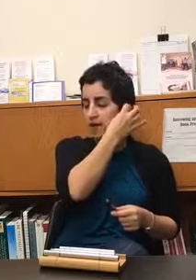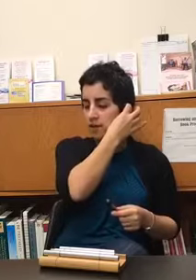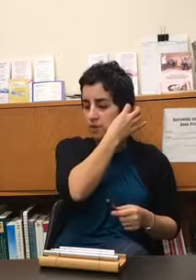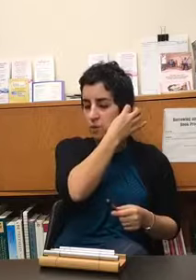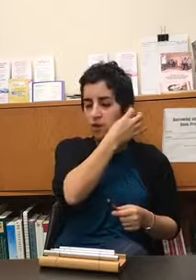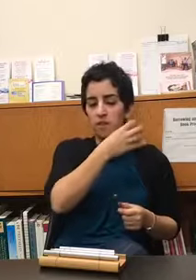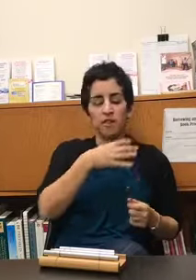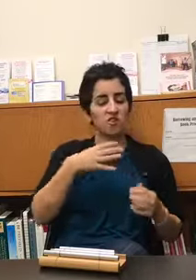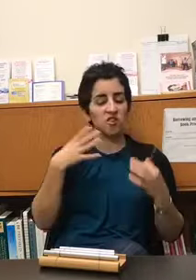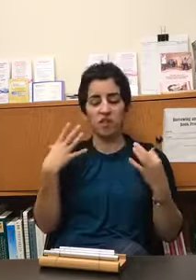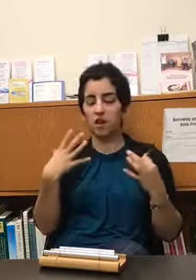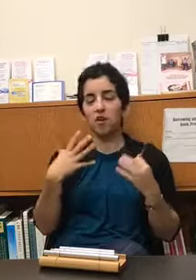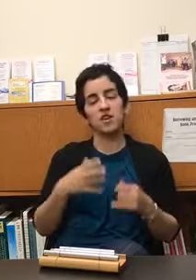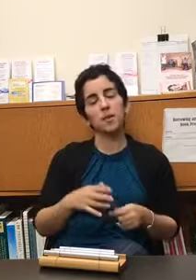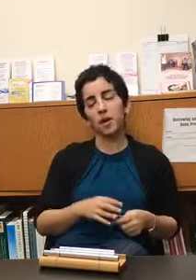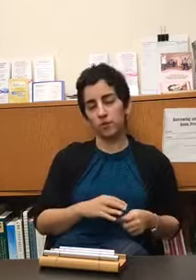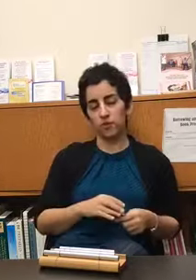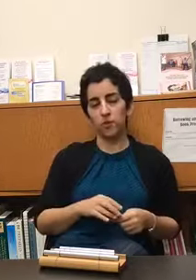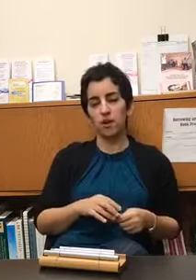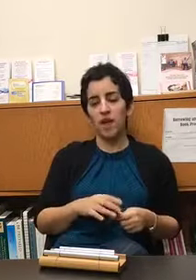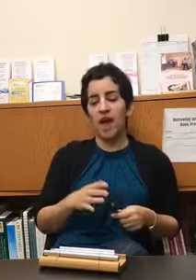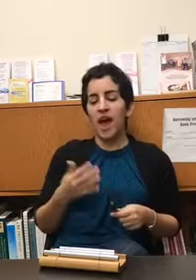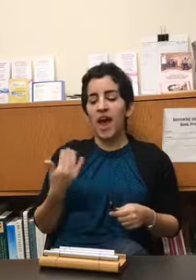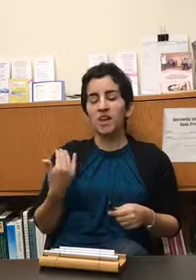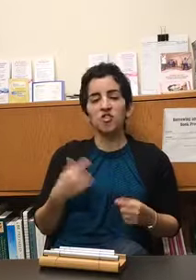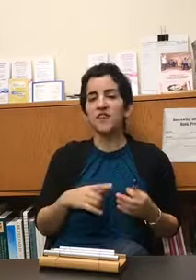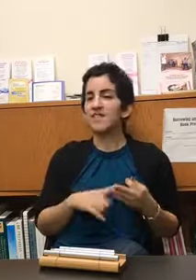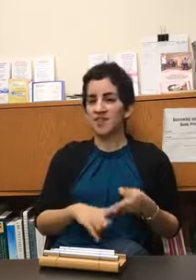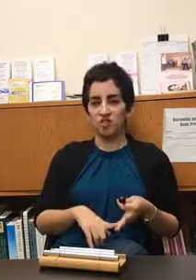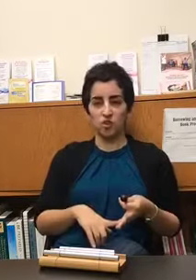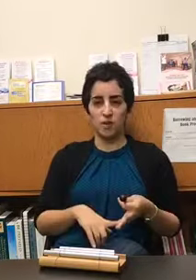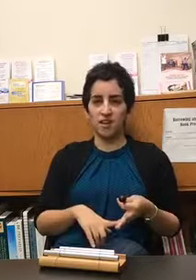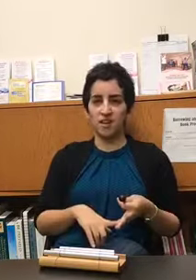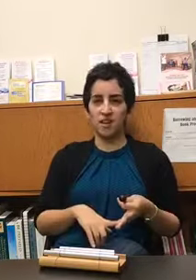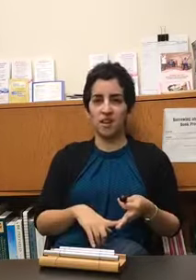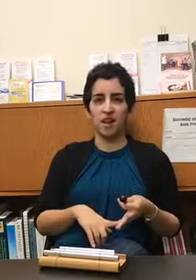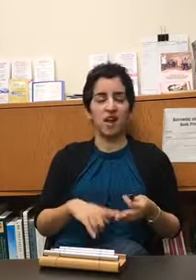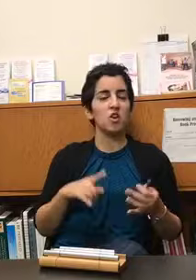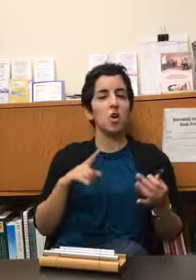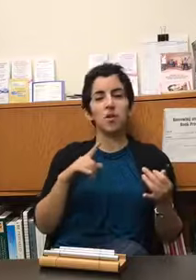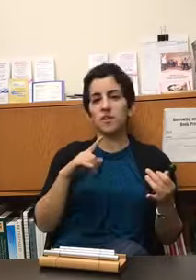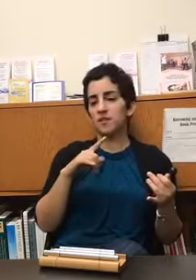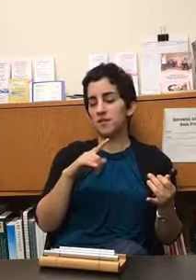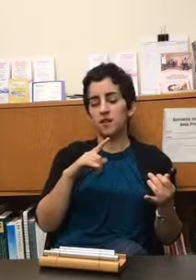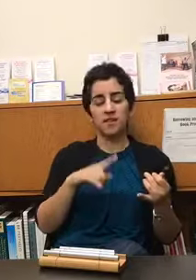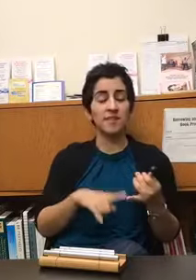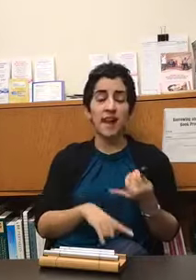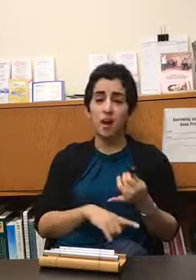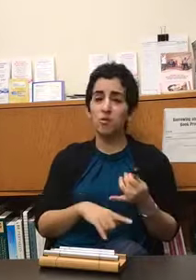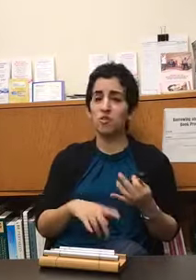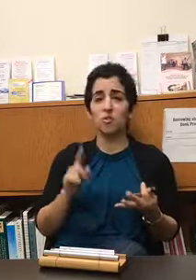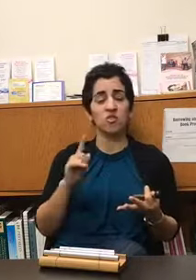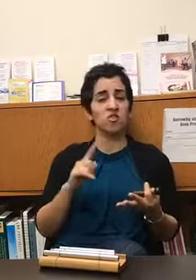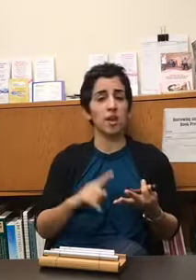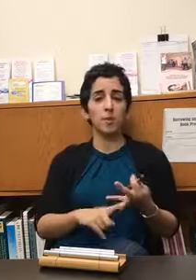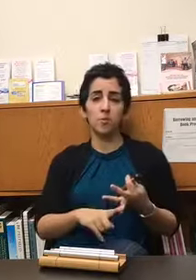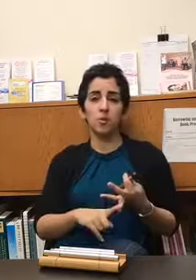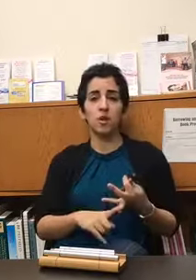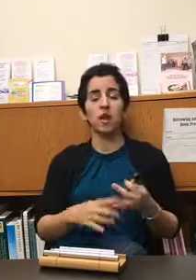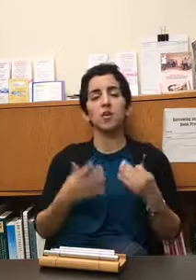at least one thing that's just like oh that's my go-to and just listen to it and notice the sounds notice the shape of the music and